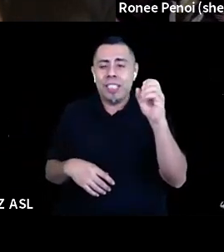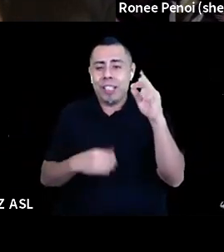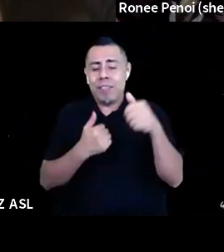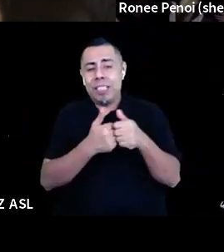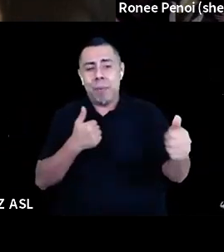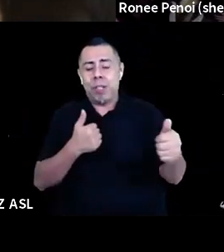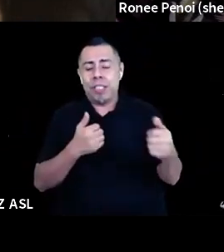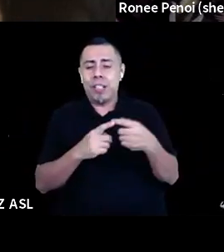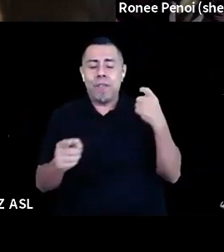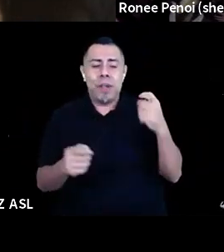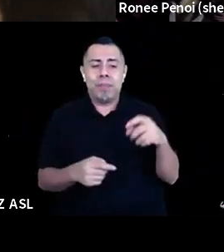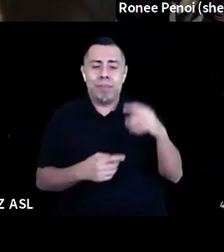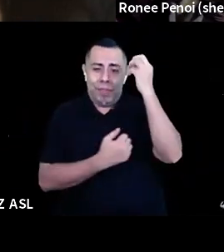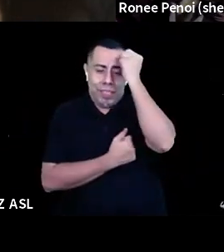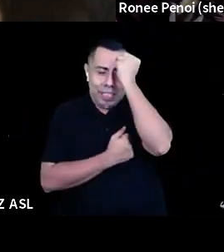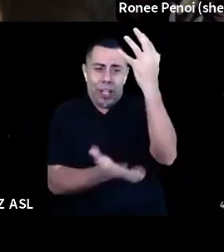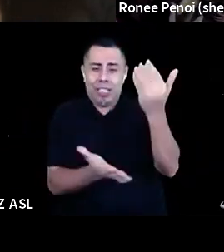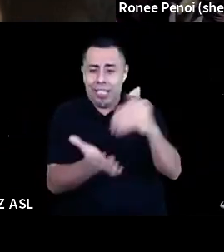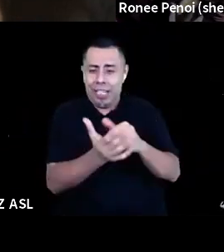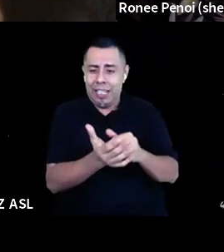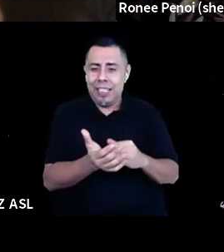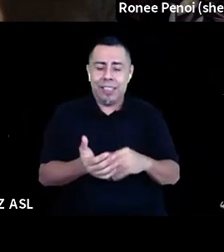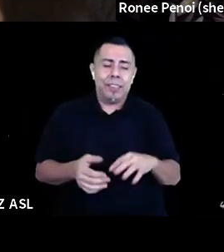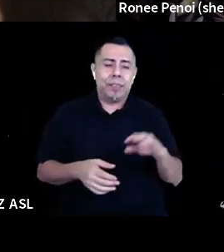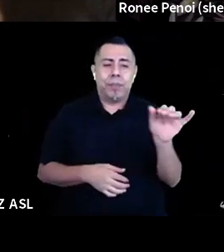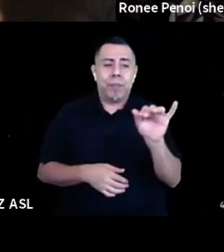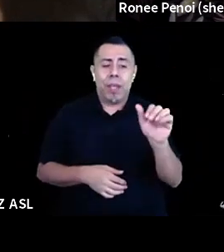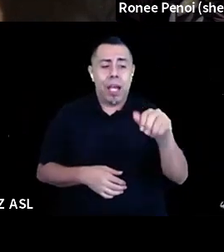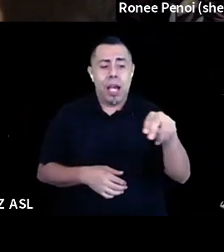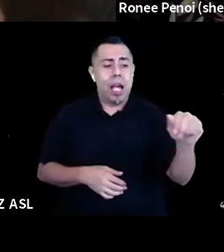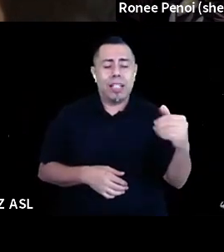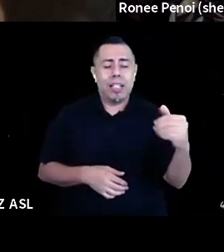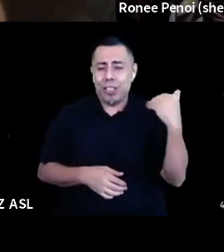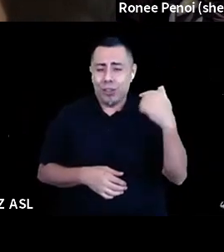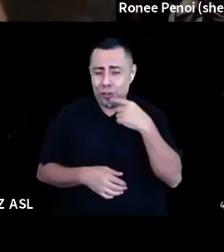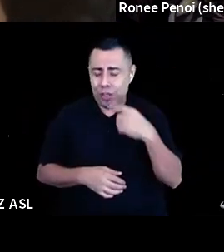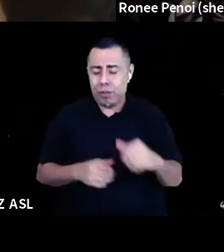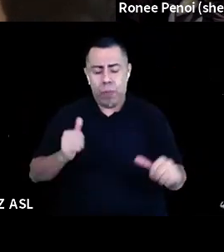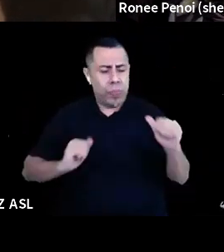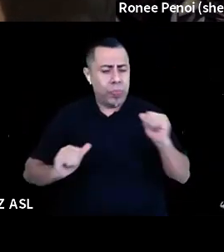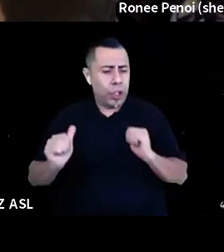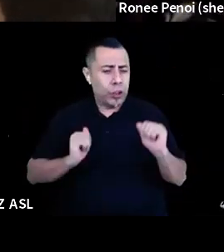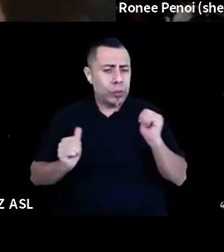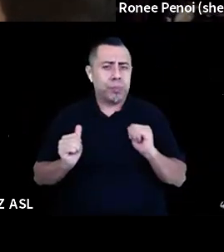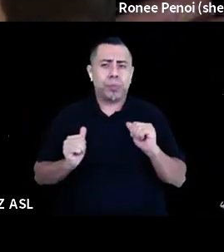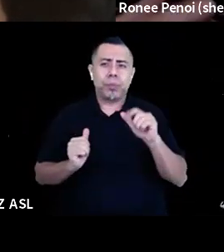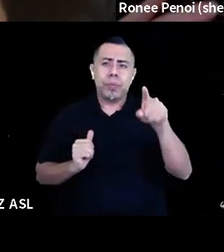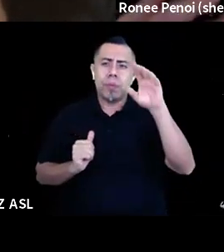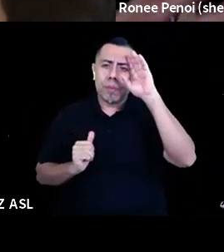because just in the way that, you know, Anna was saying that, um, theaters, you know, kind of take on this, well, we